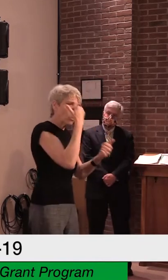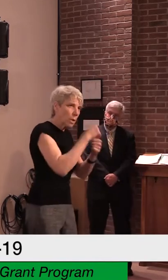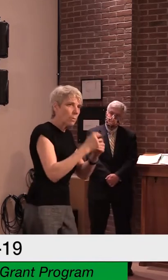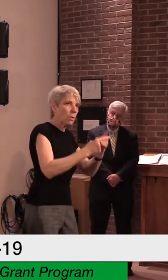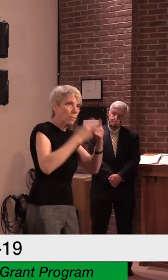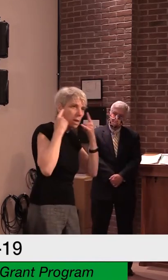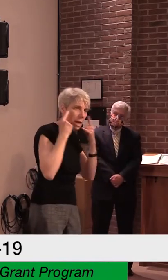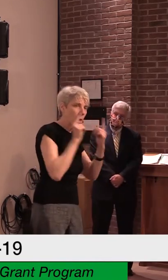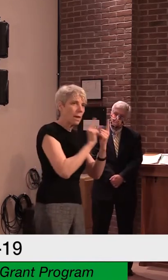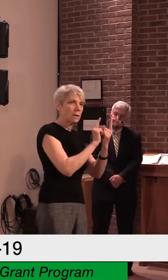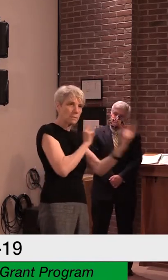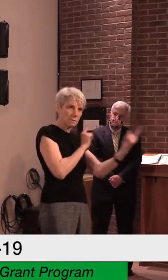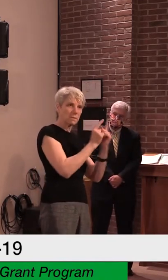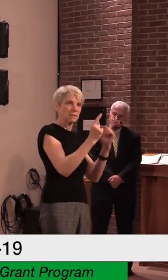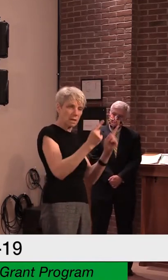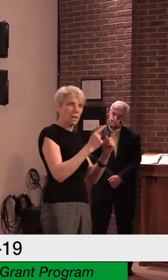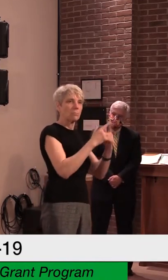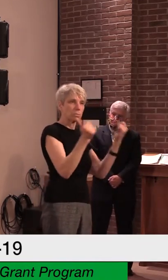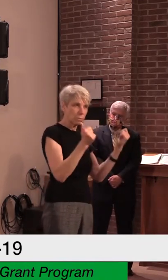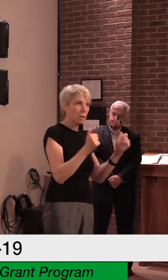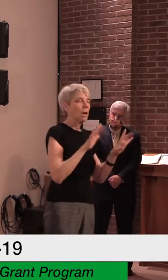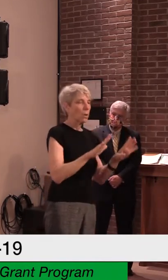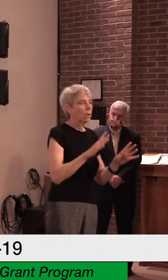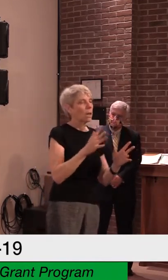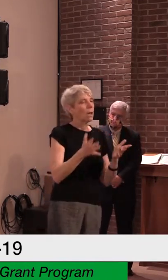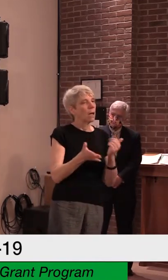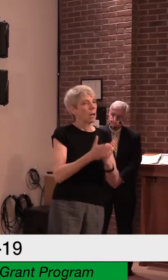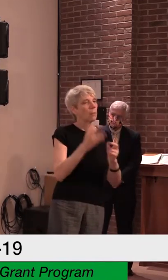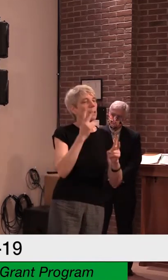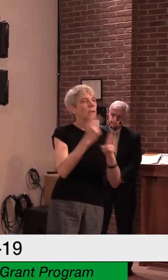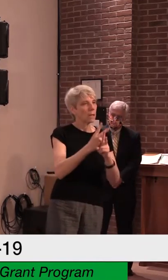now. I'll pass it back to the governor.